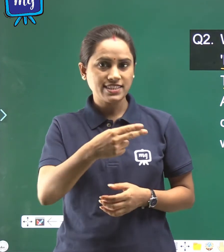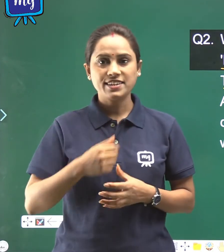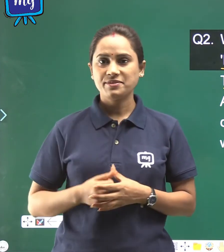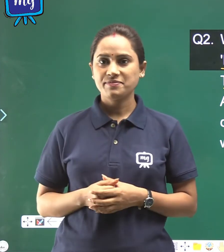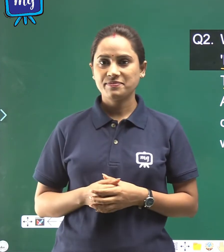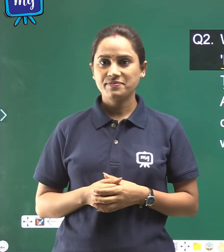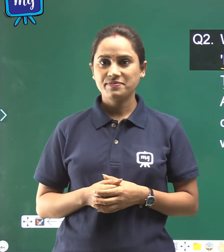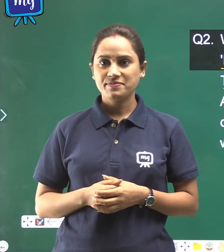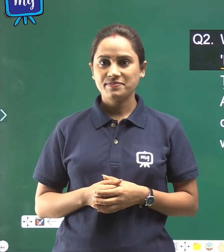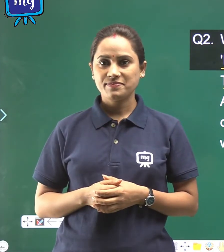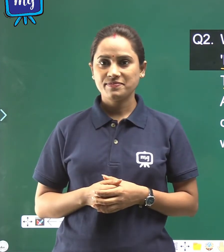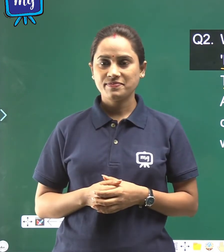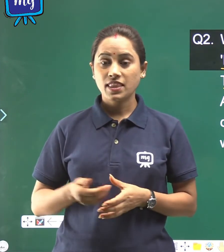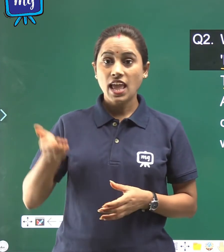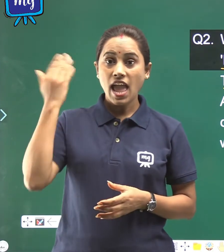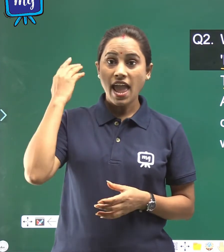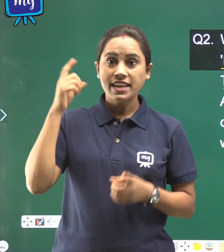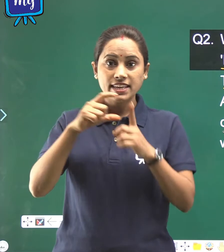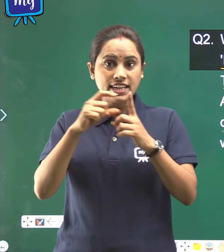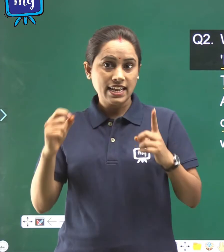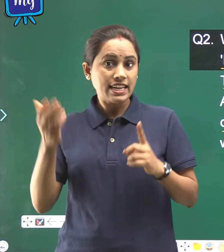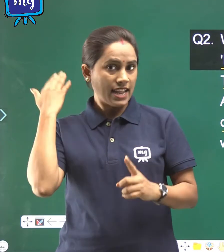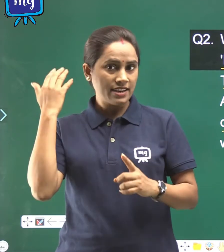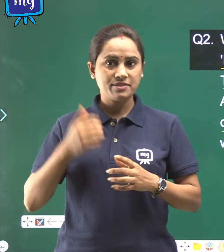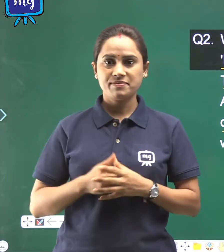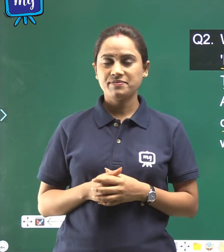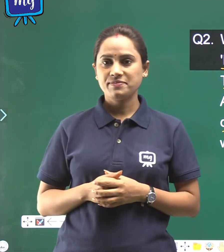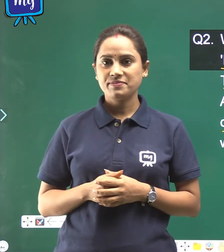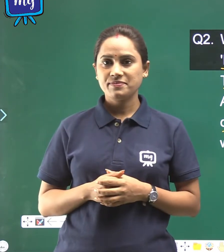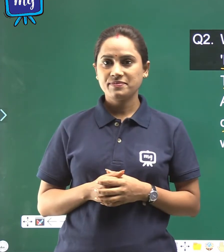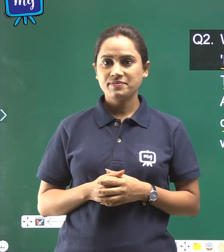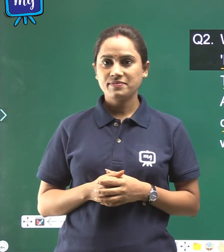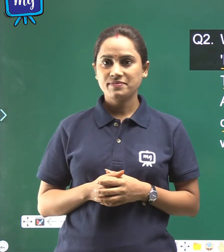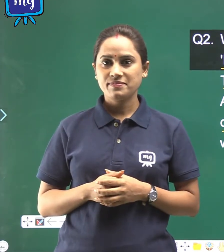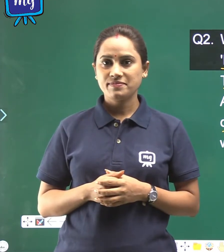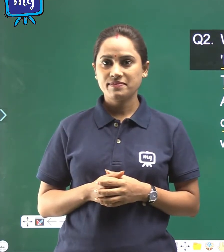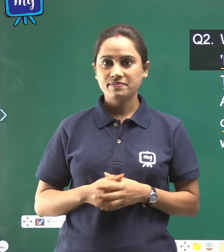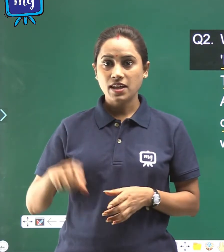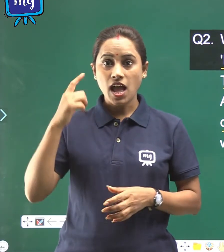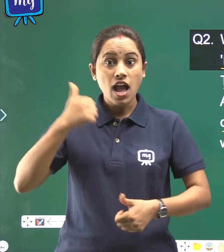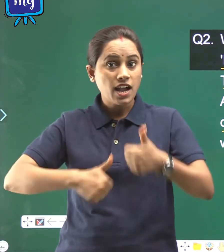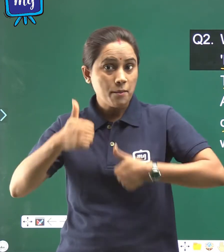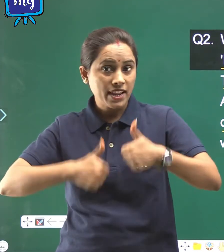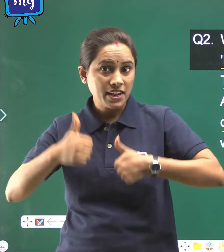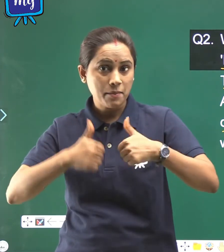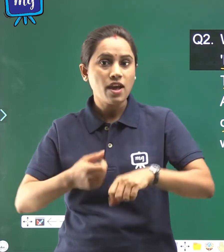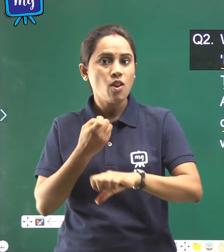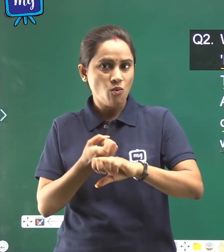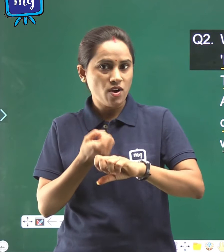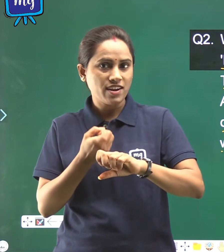had done a commendable work.